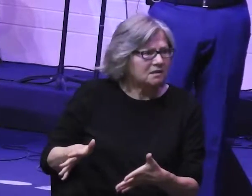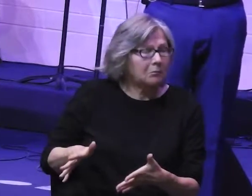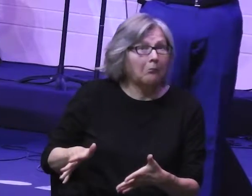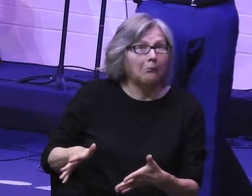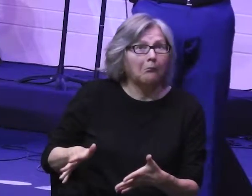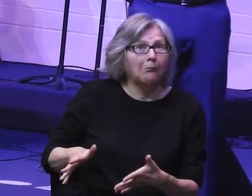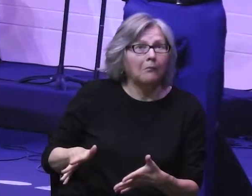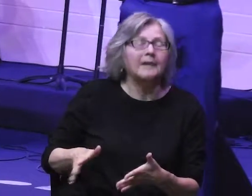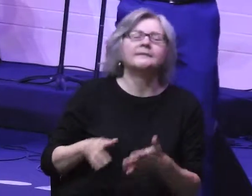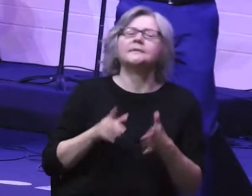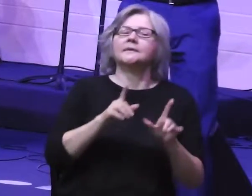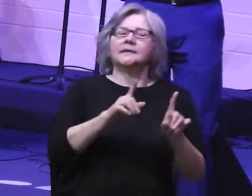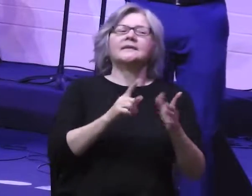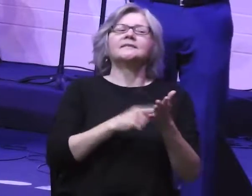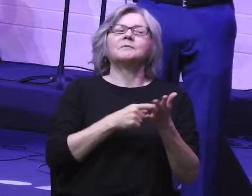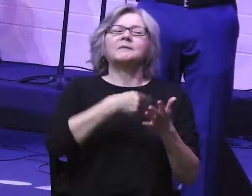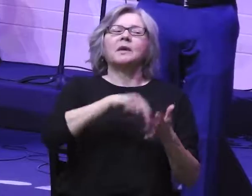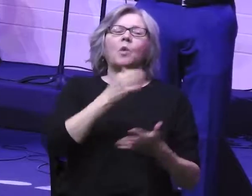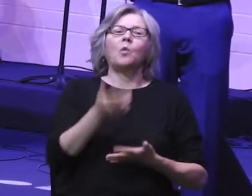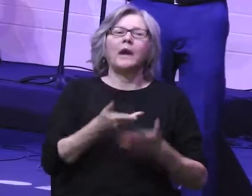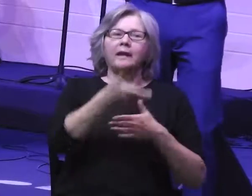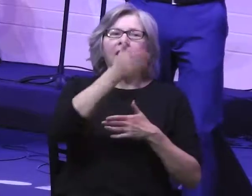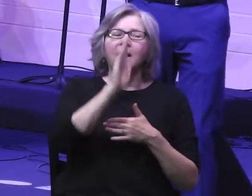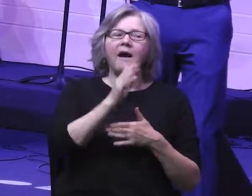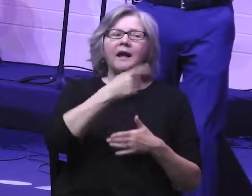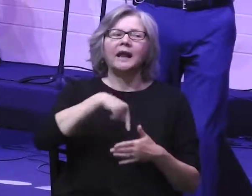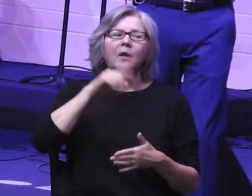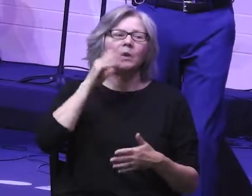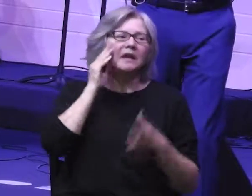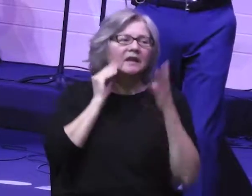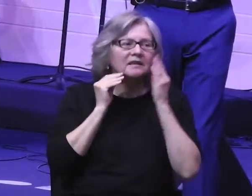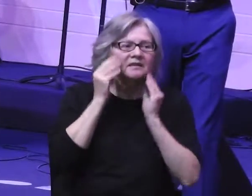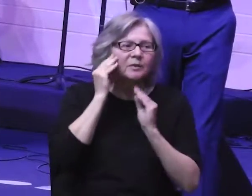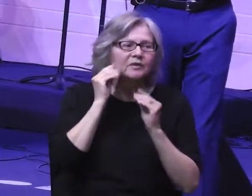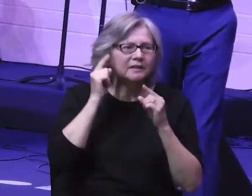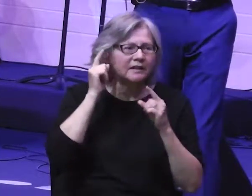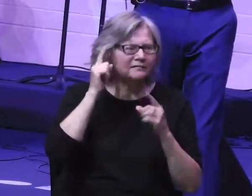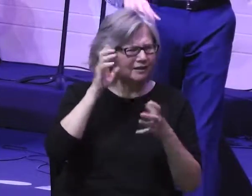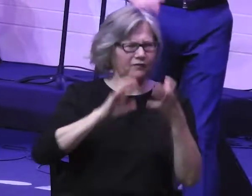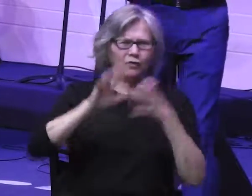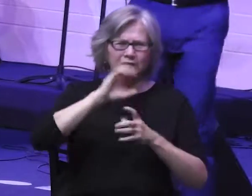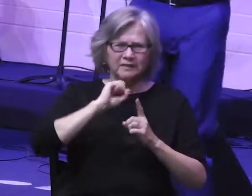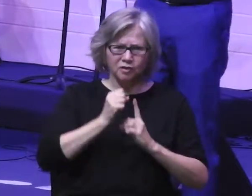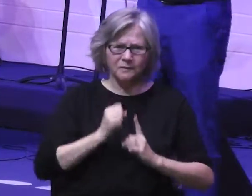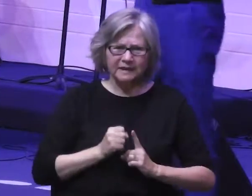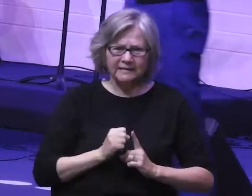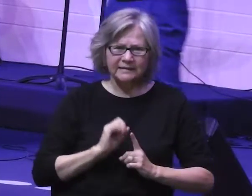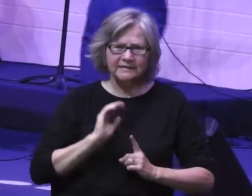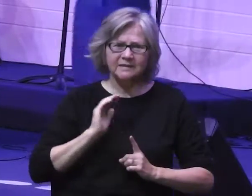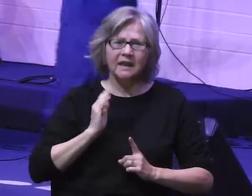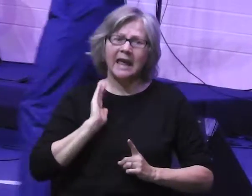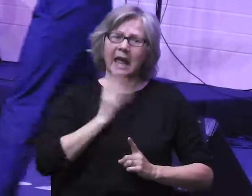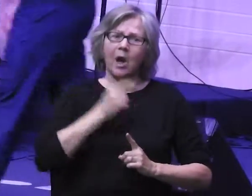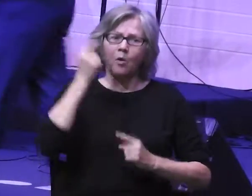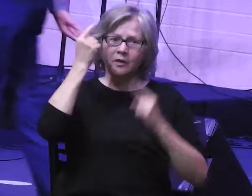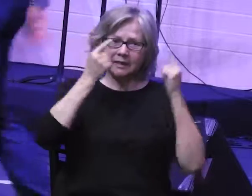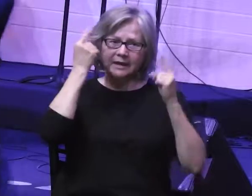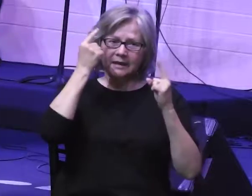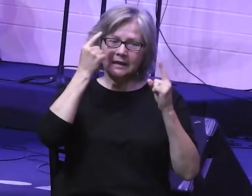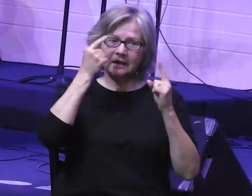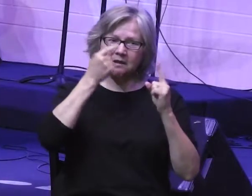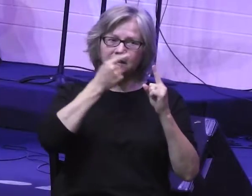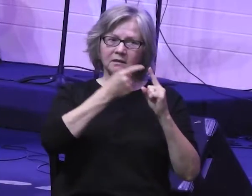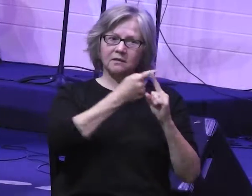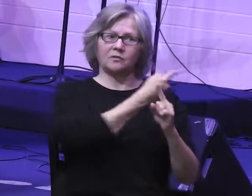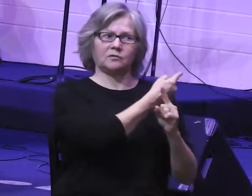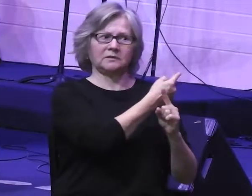Sometimes, sometimes when we're waiting on God and we face kind of confusing circumstances, our thoughts kind